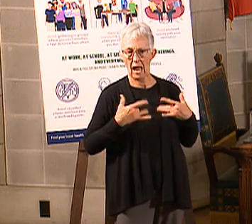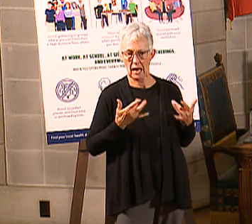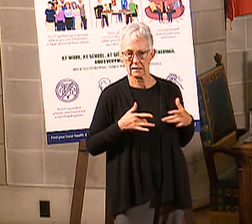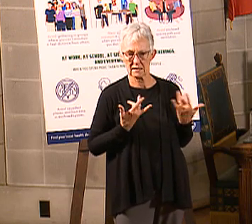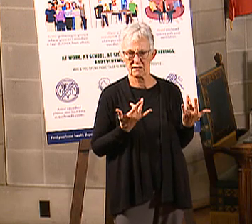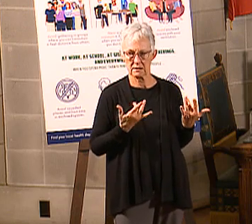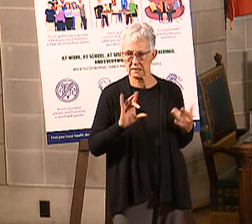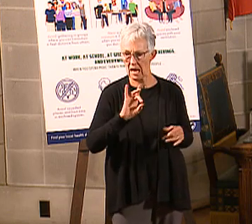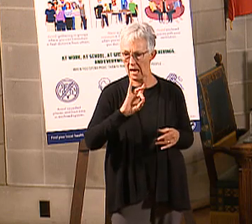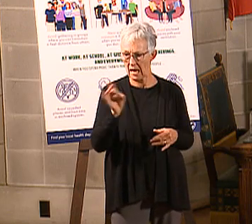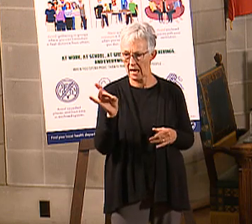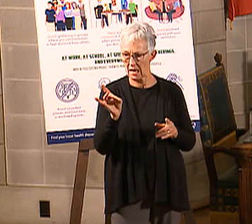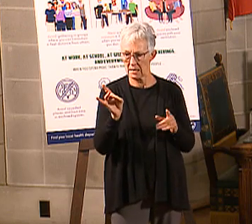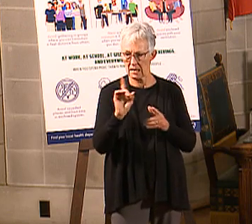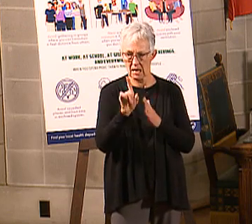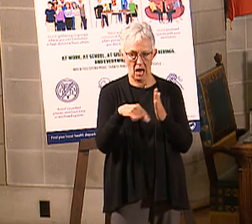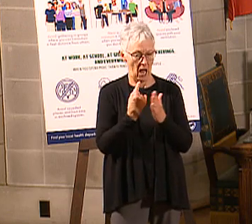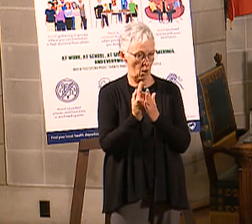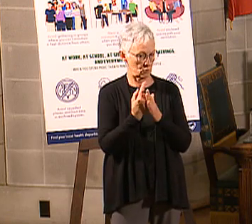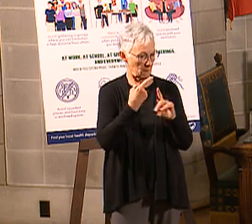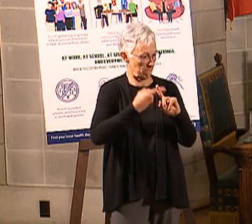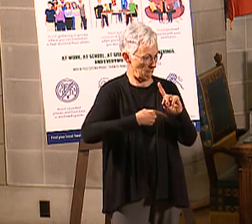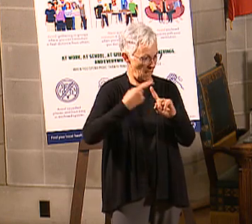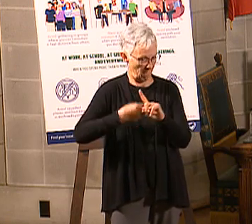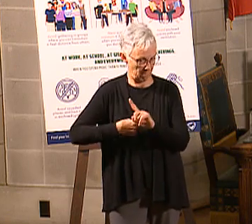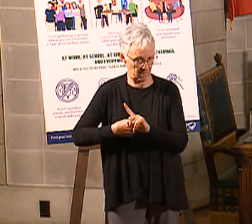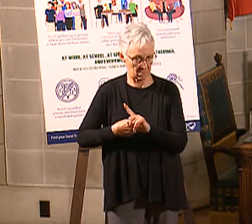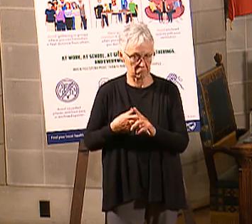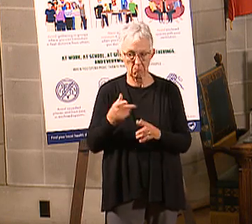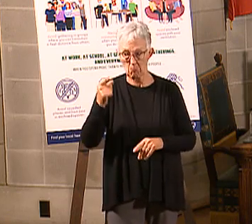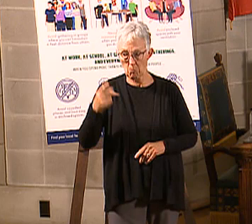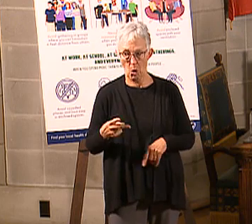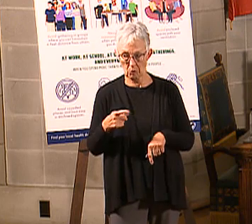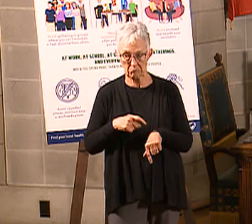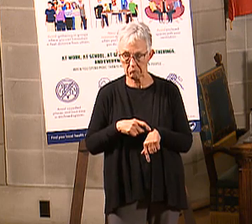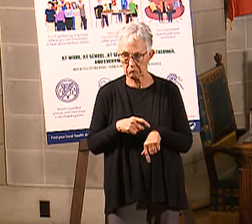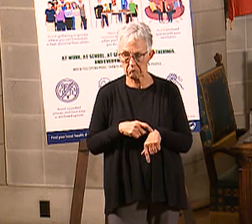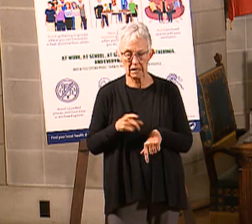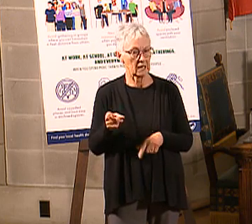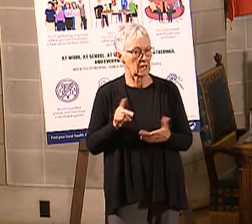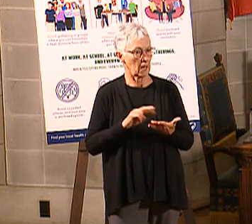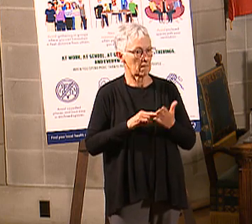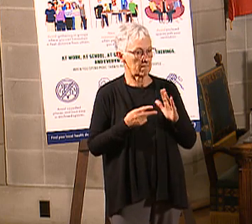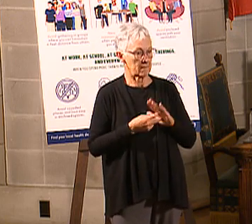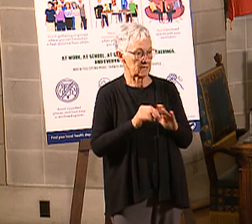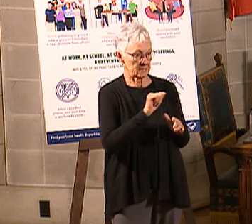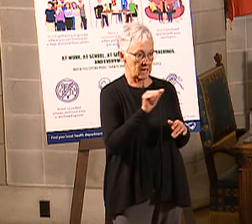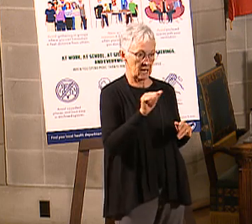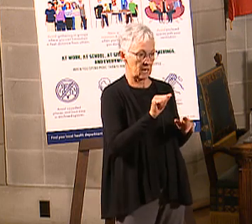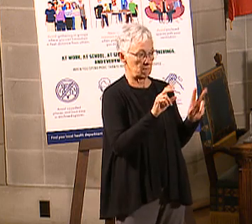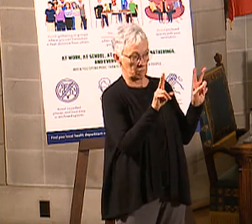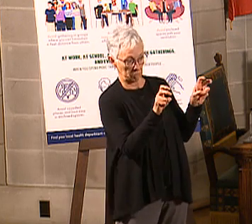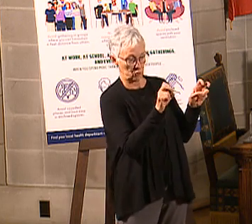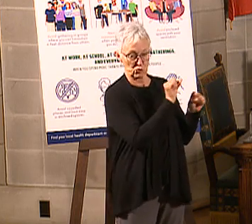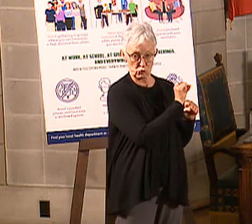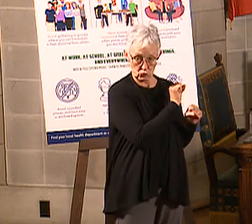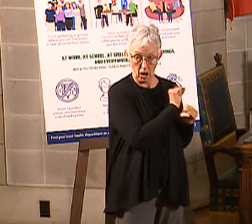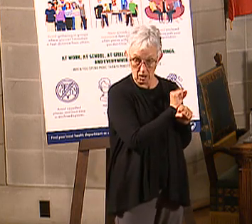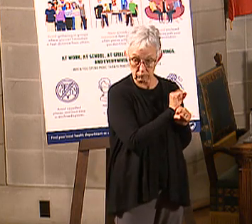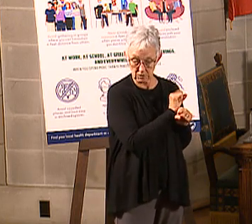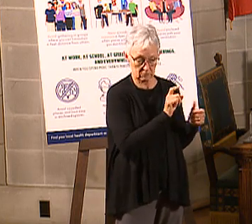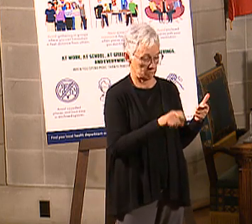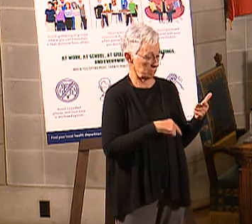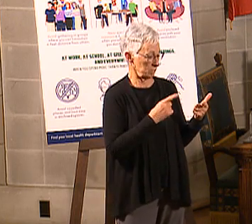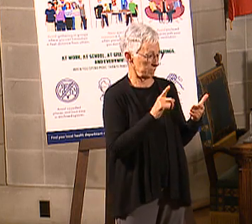So part-time. And what are these sorts of things? These are the sorts of things. It could be a job. It could be, there could be